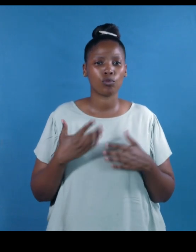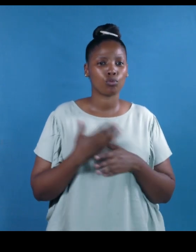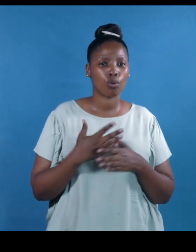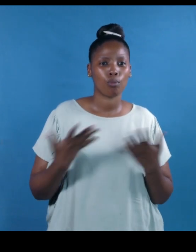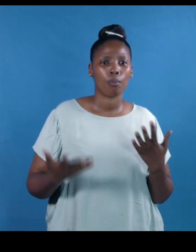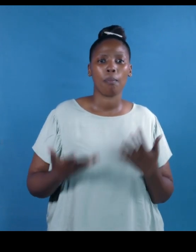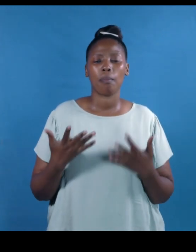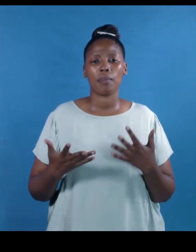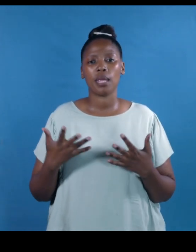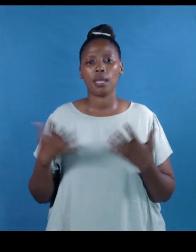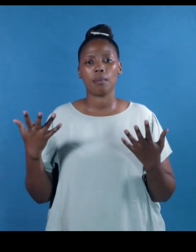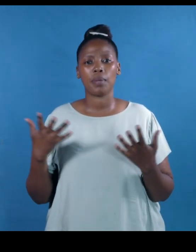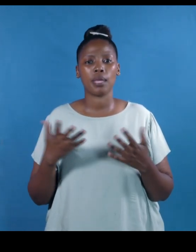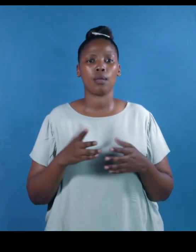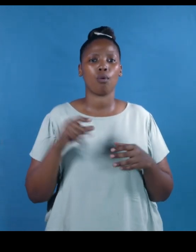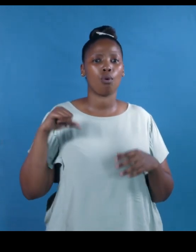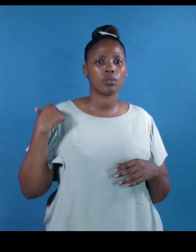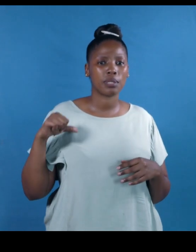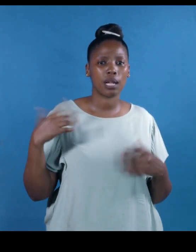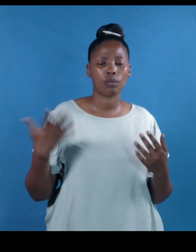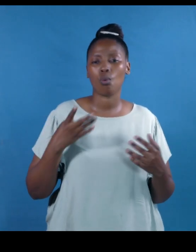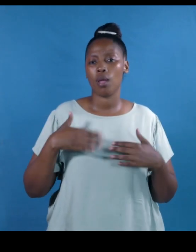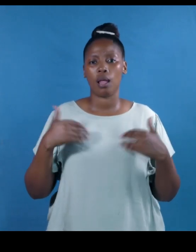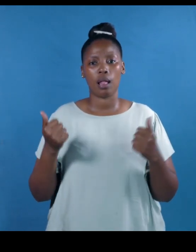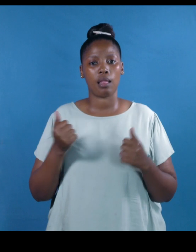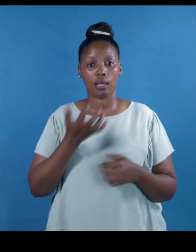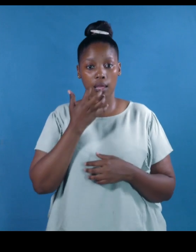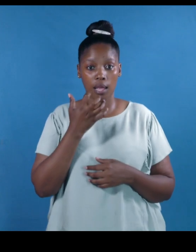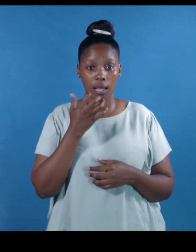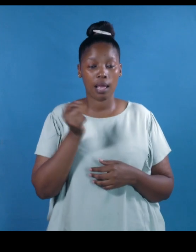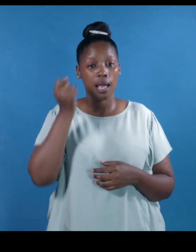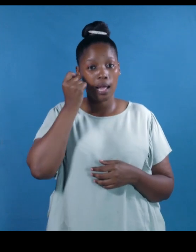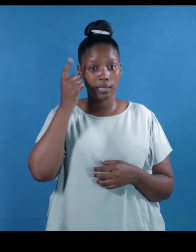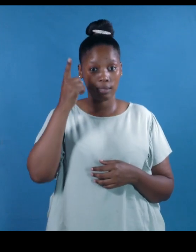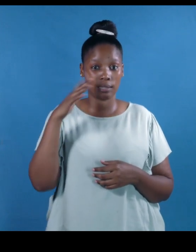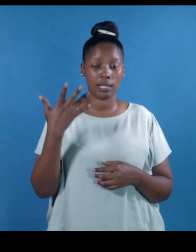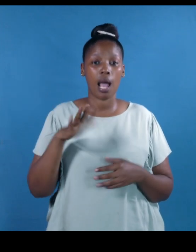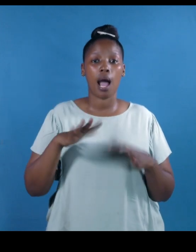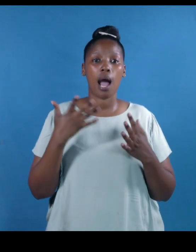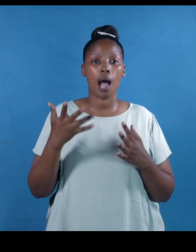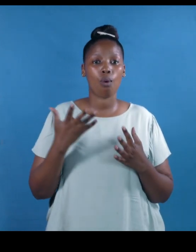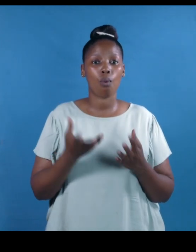construction, or healthcare. Having this understanding helps us determine the career we want to follow.